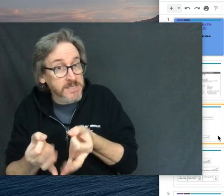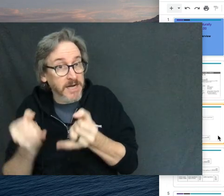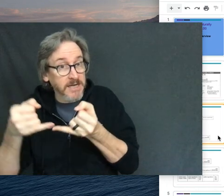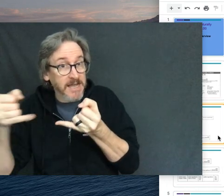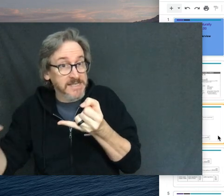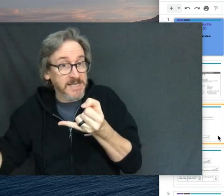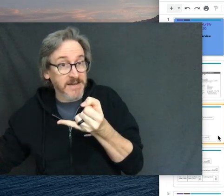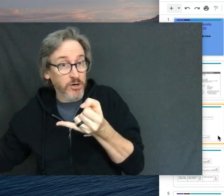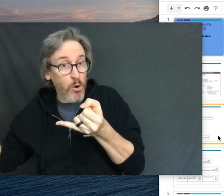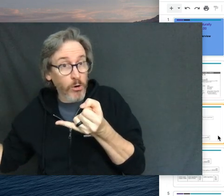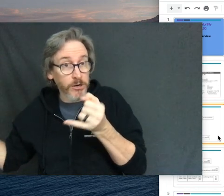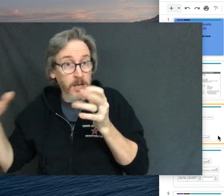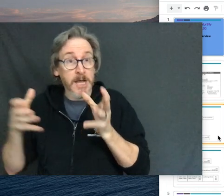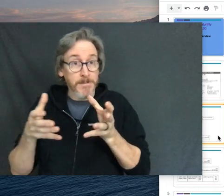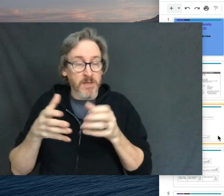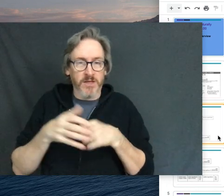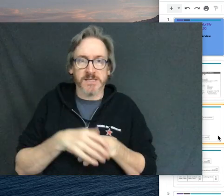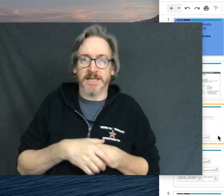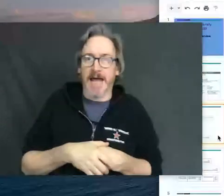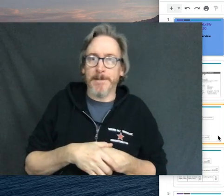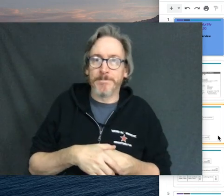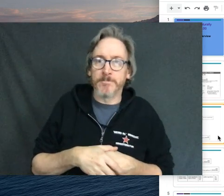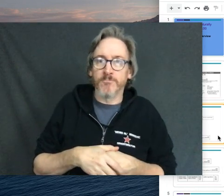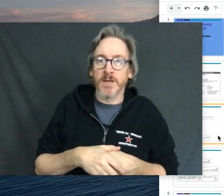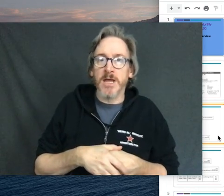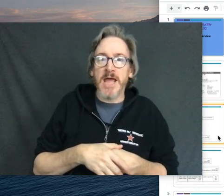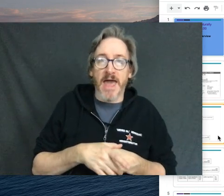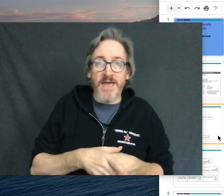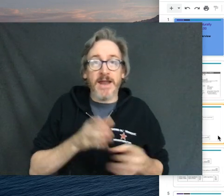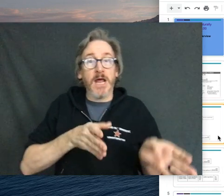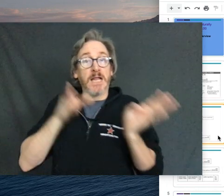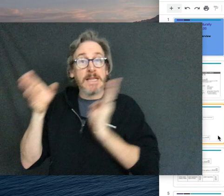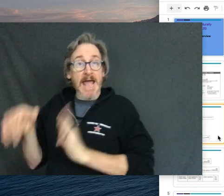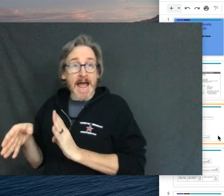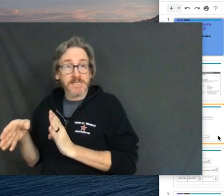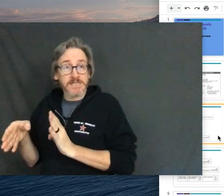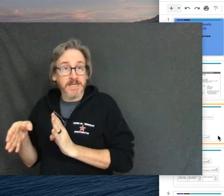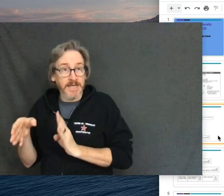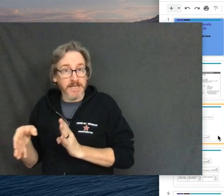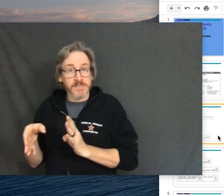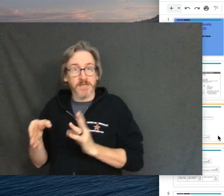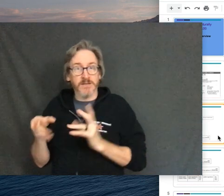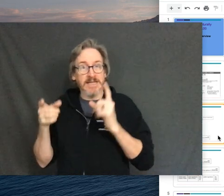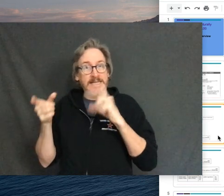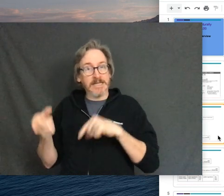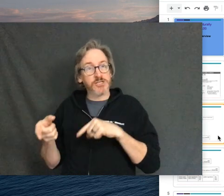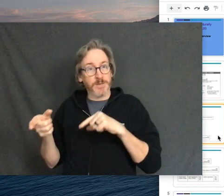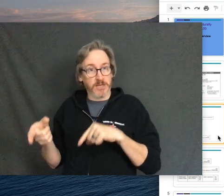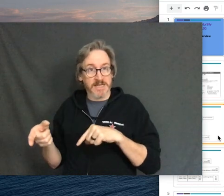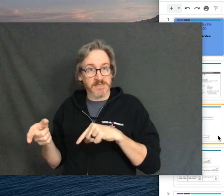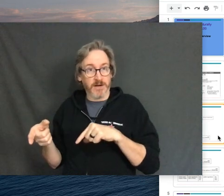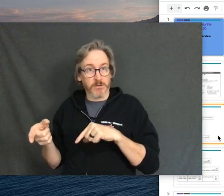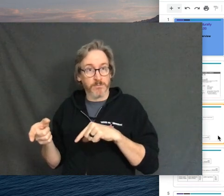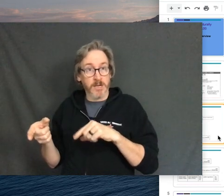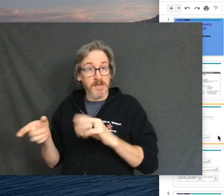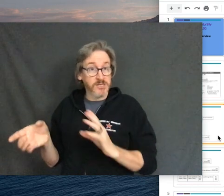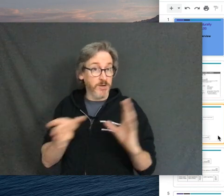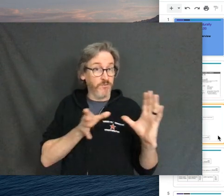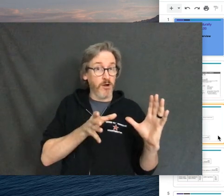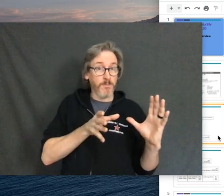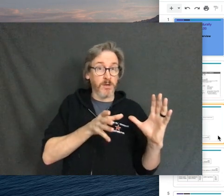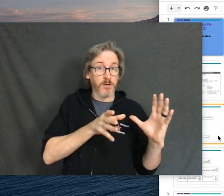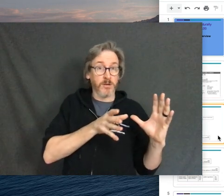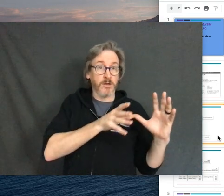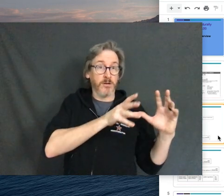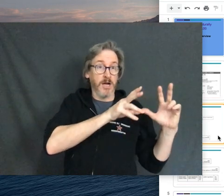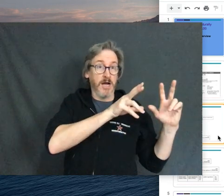handles on it, does it have a cord, things like that. And then last is the instrument classifier. So we